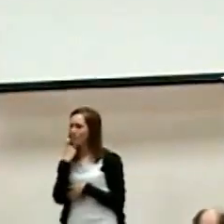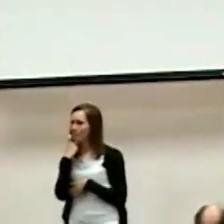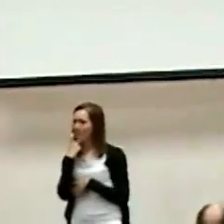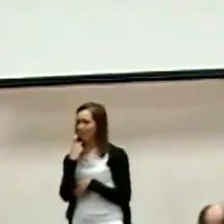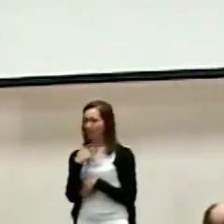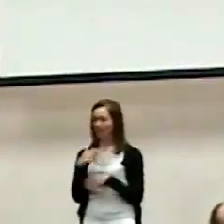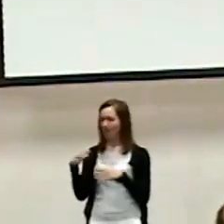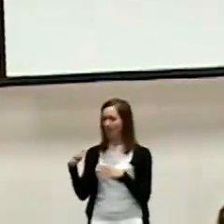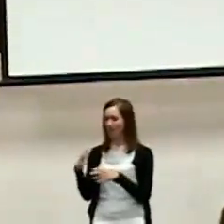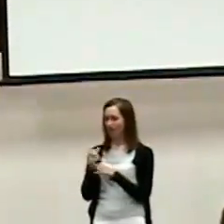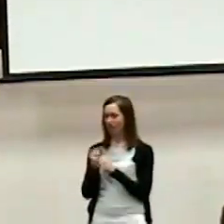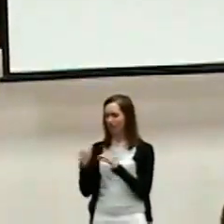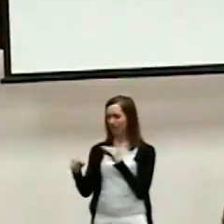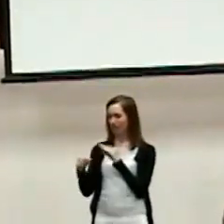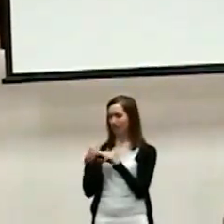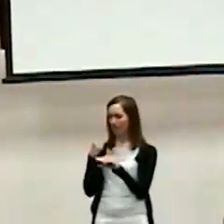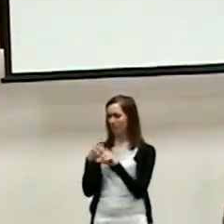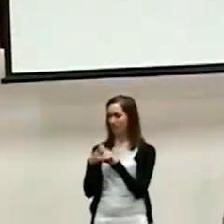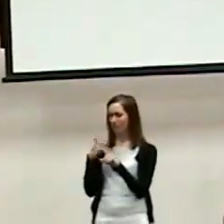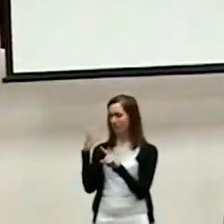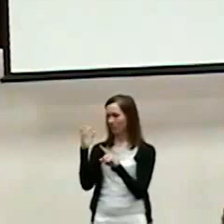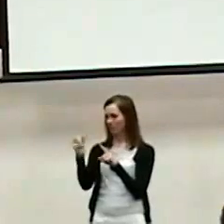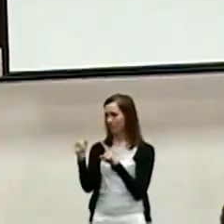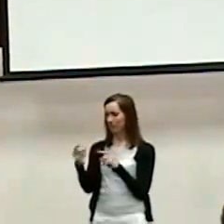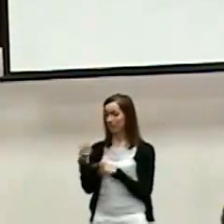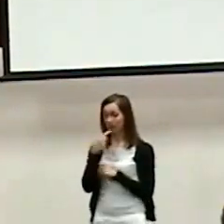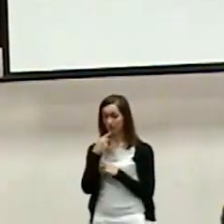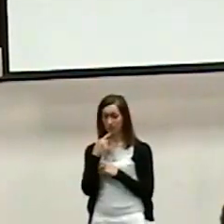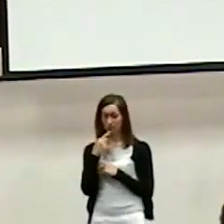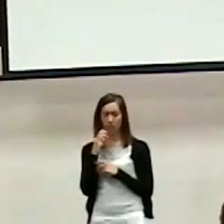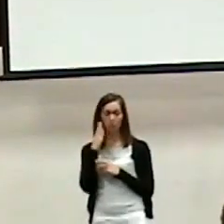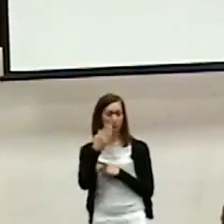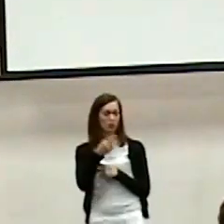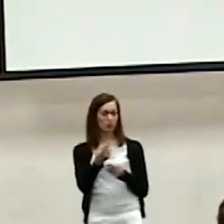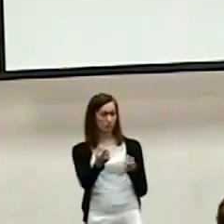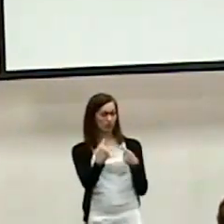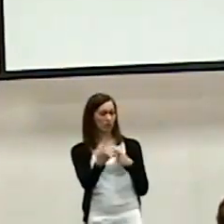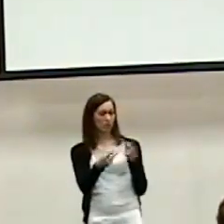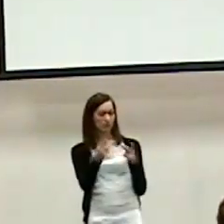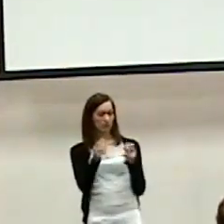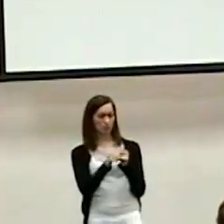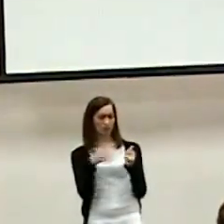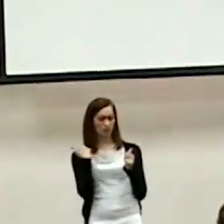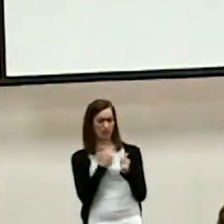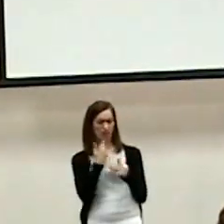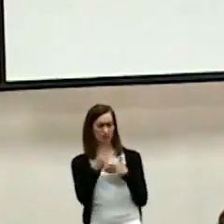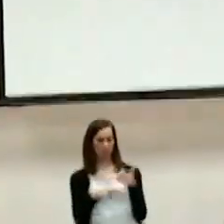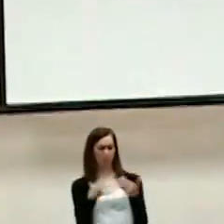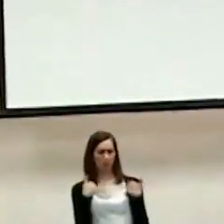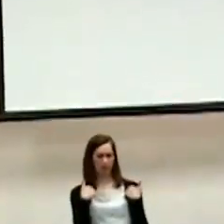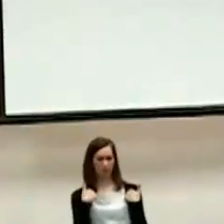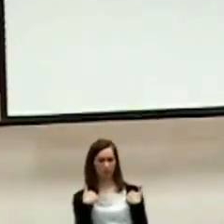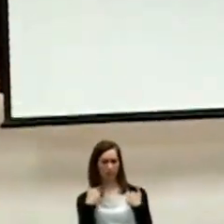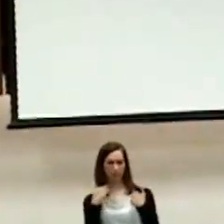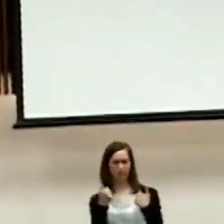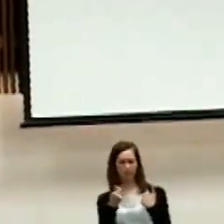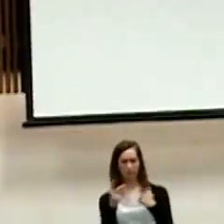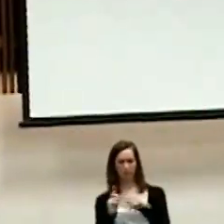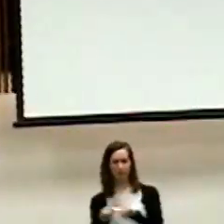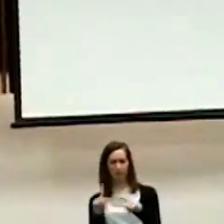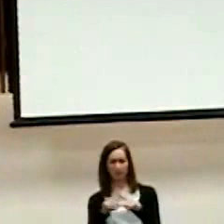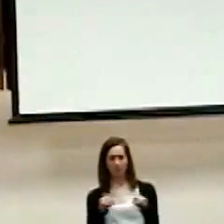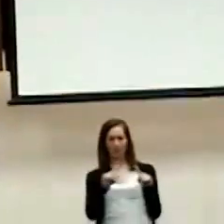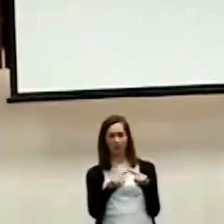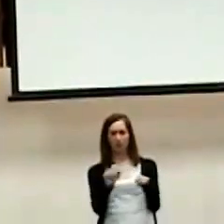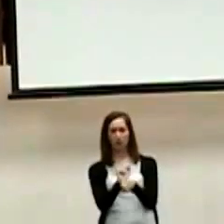dinged from Charles Spear. And he said, would you mind coming and visiting with us about having a couple of different careers going on and the